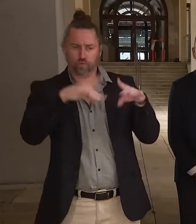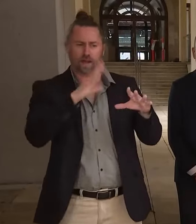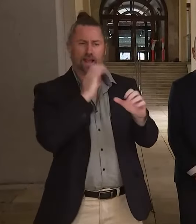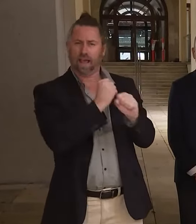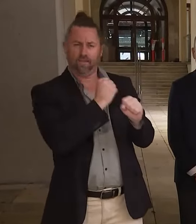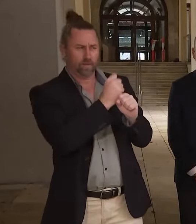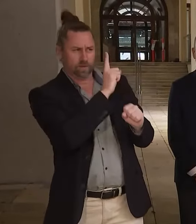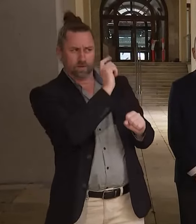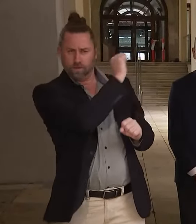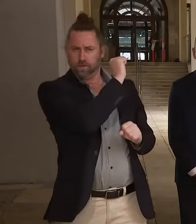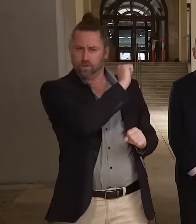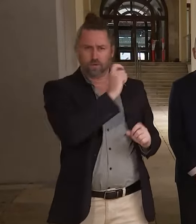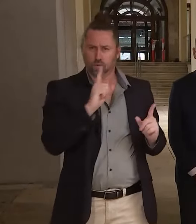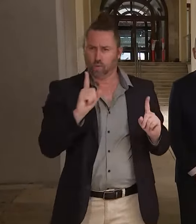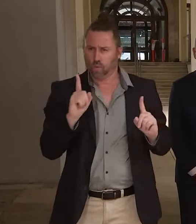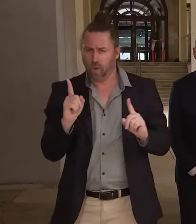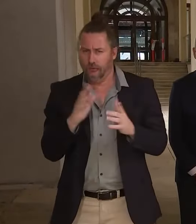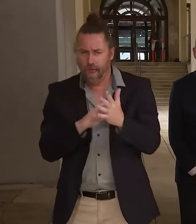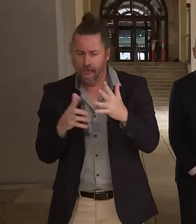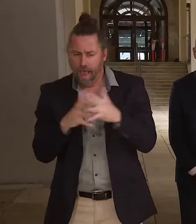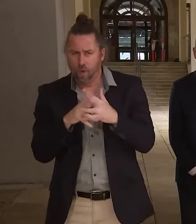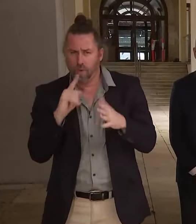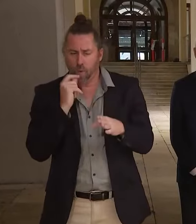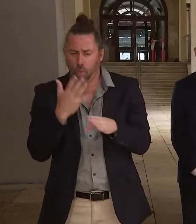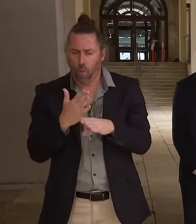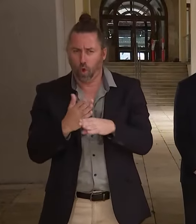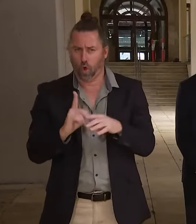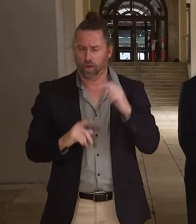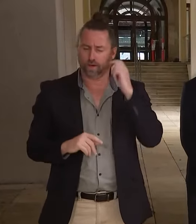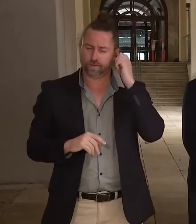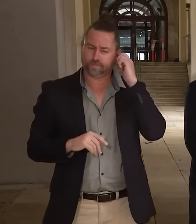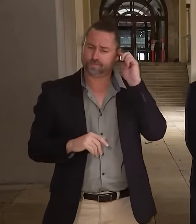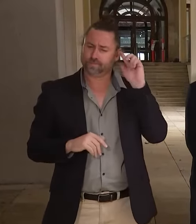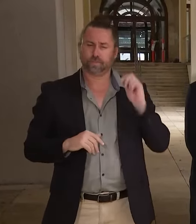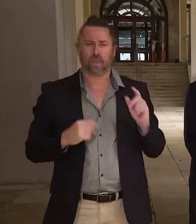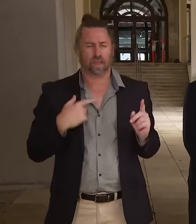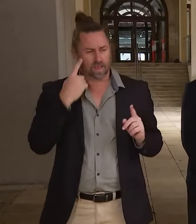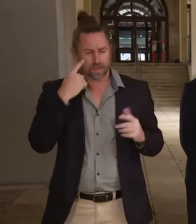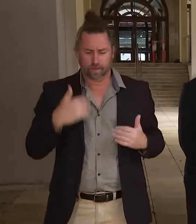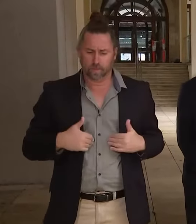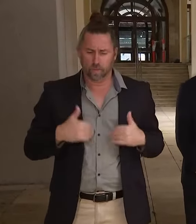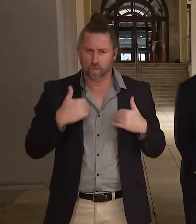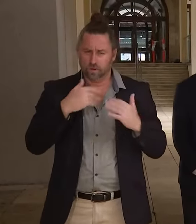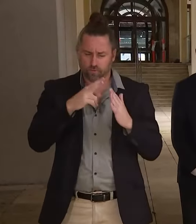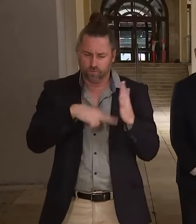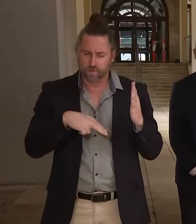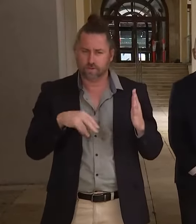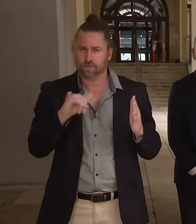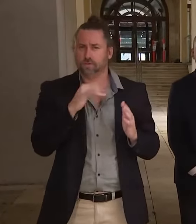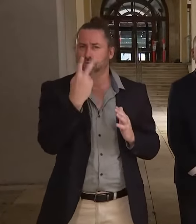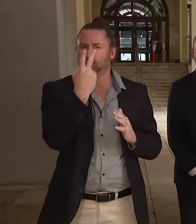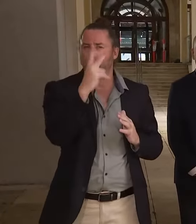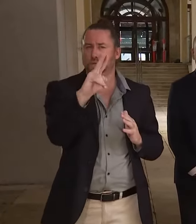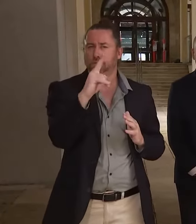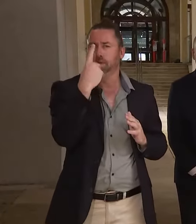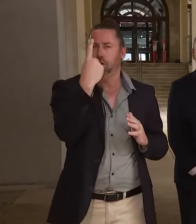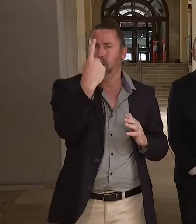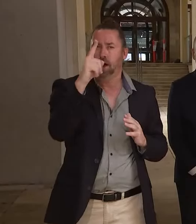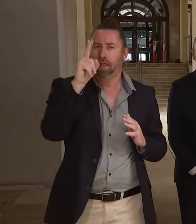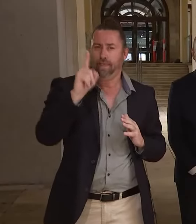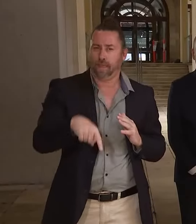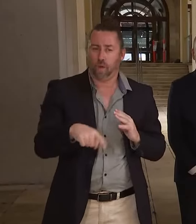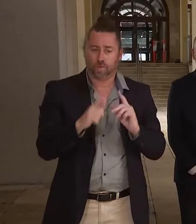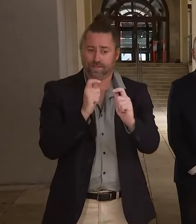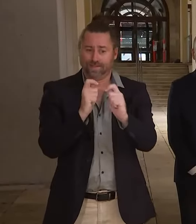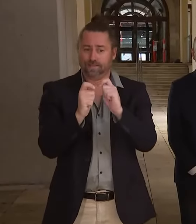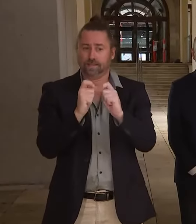Sure. Yeah. And I think, so I think the figures I saw this morning as well, 21,000 tests have been